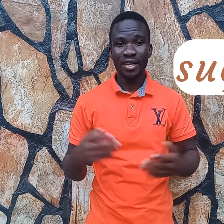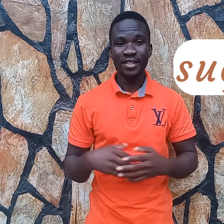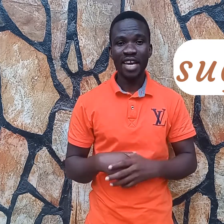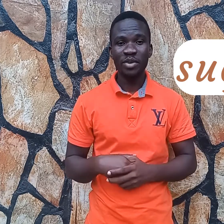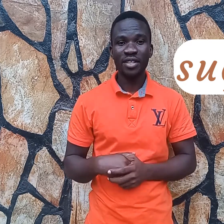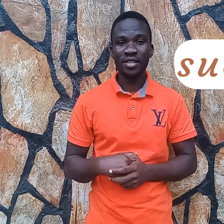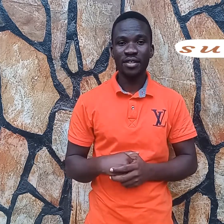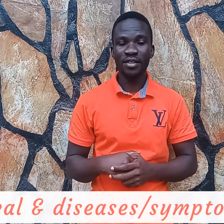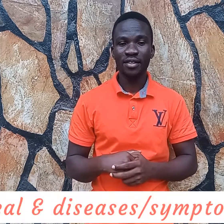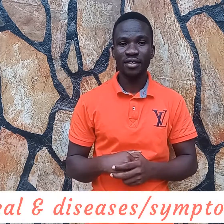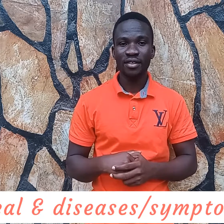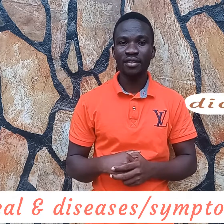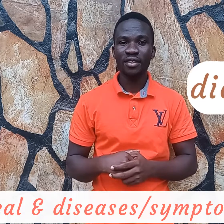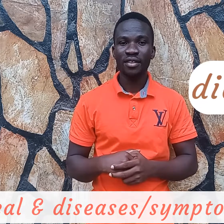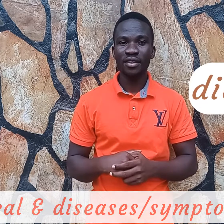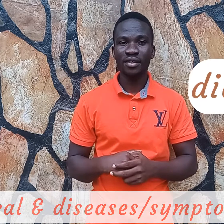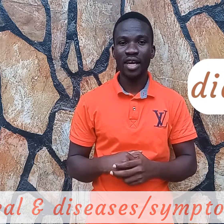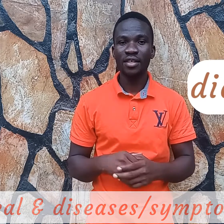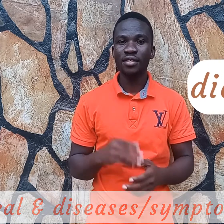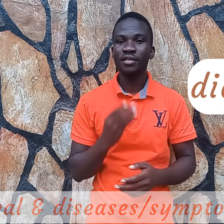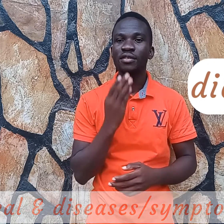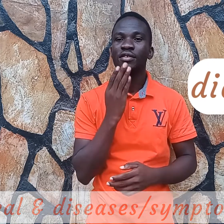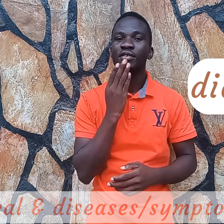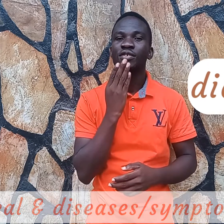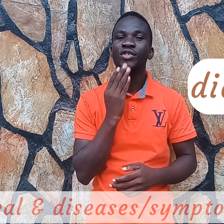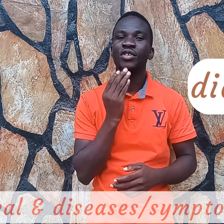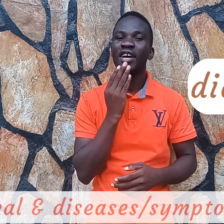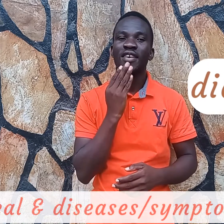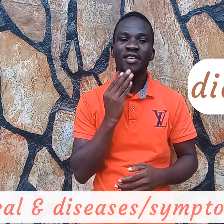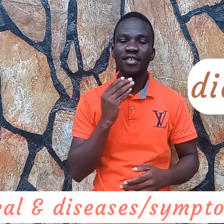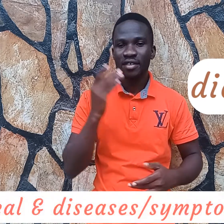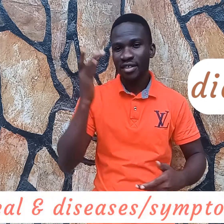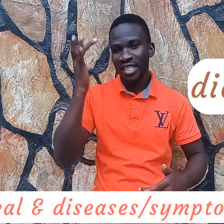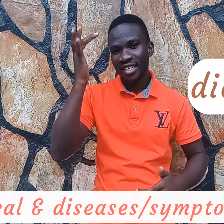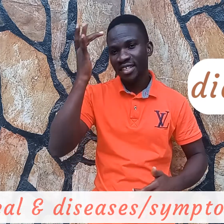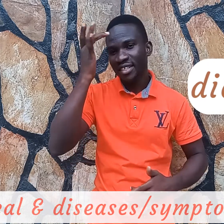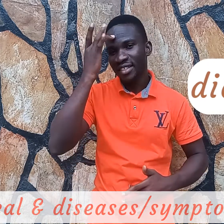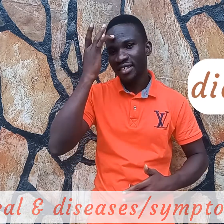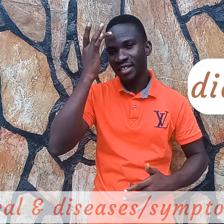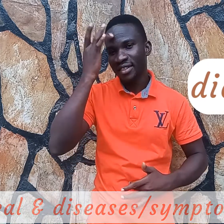diabetes assigned sugar disease